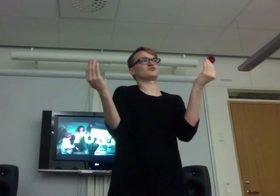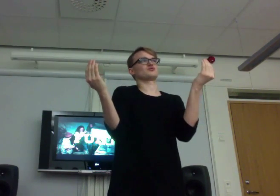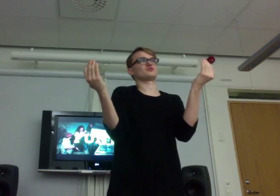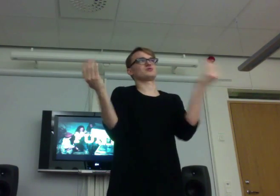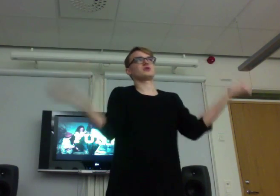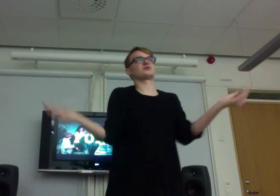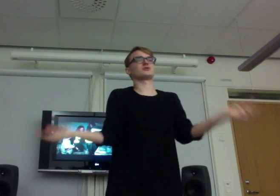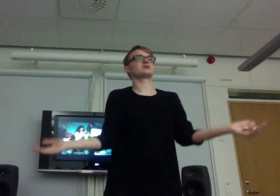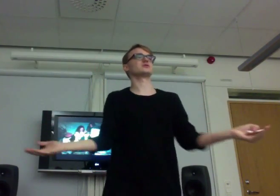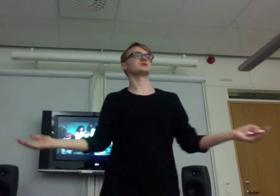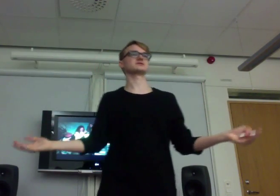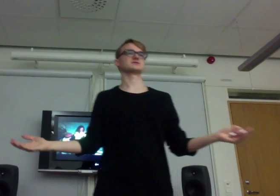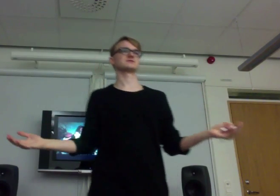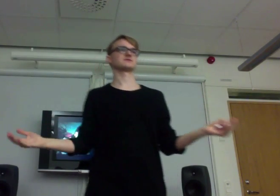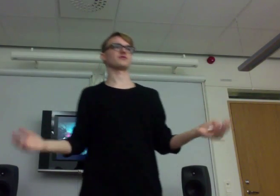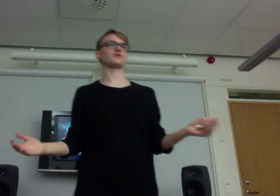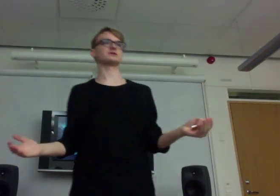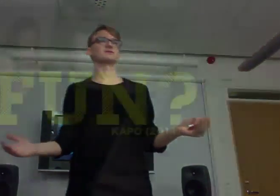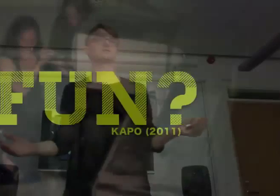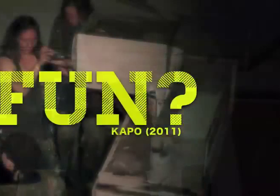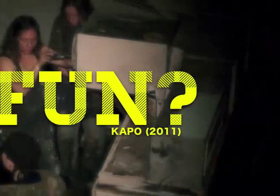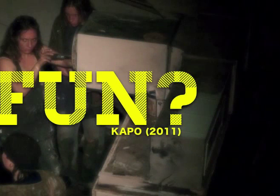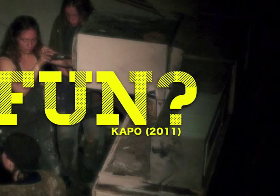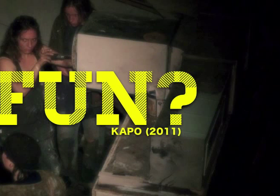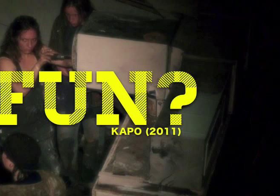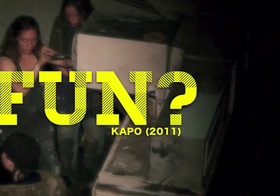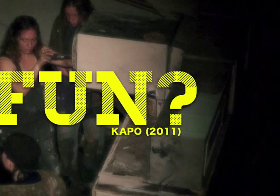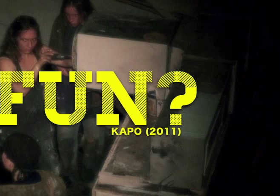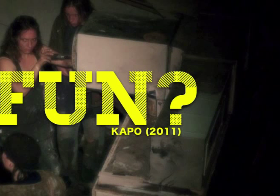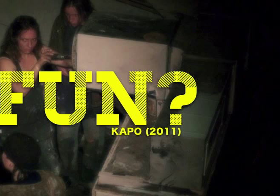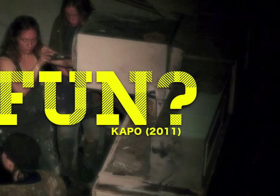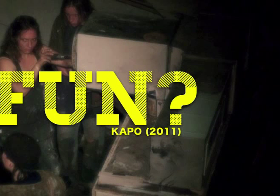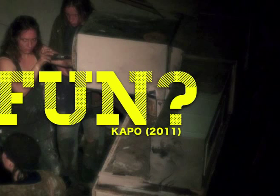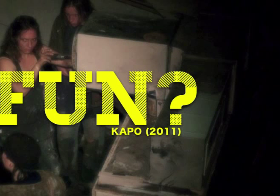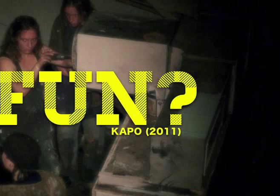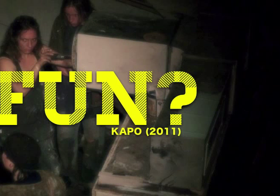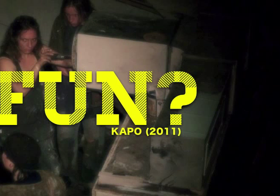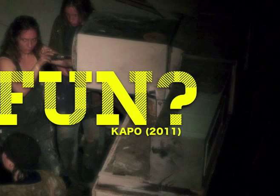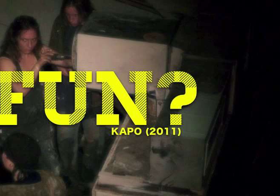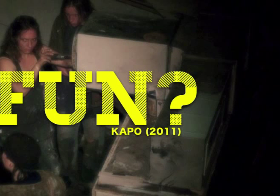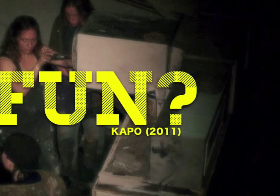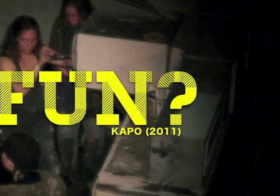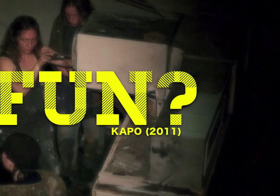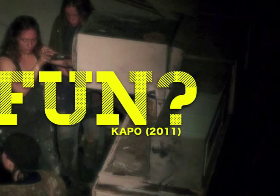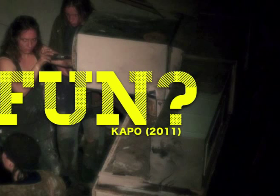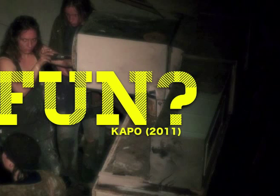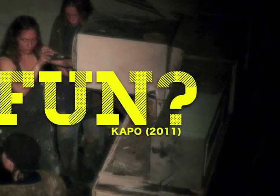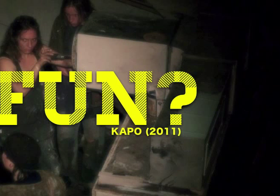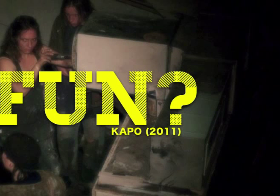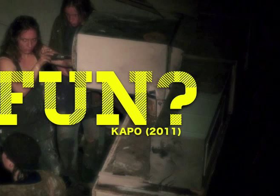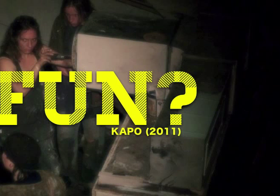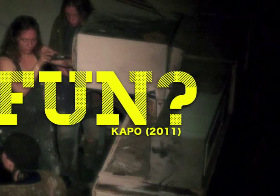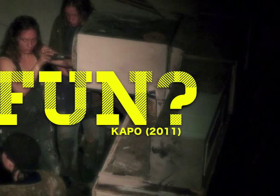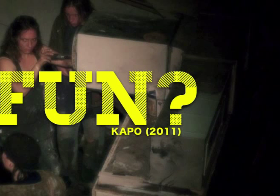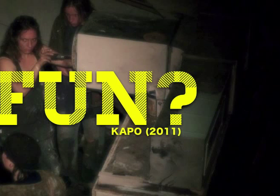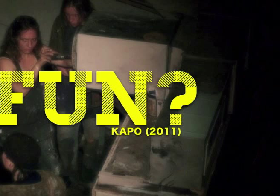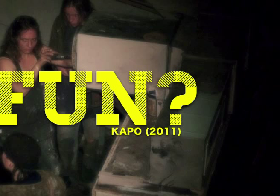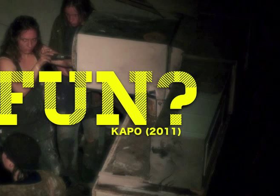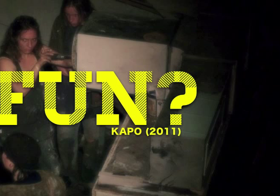We don't only do this for fun. I don't only do this for fun. Some people say that, you cannot do a game about this. This is, this